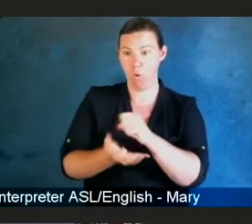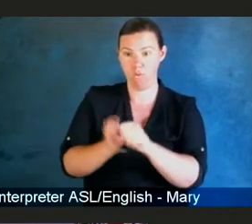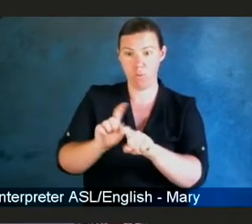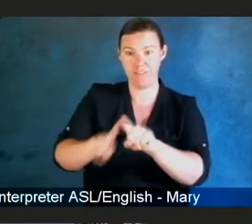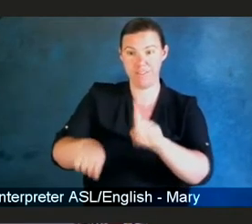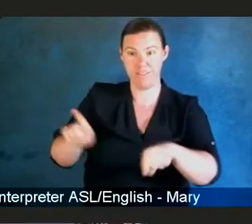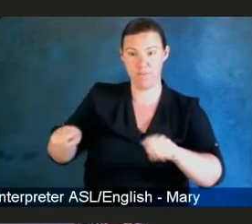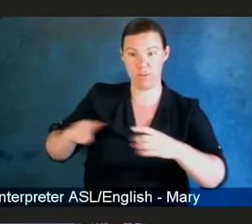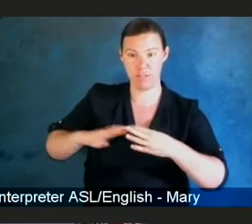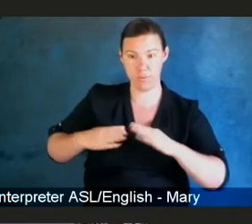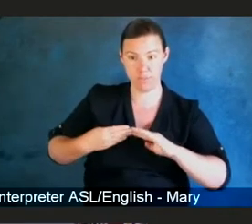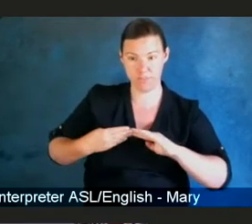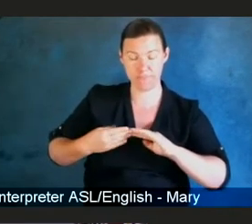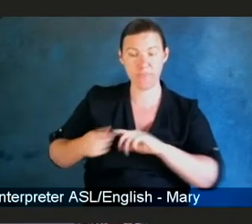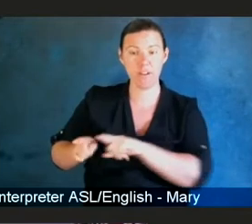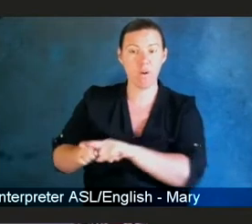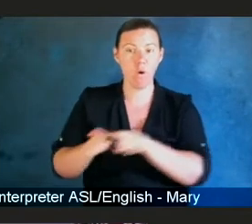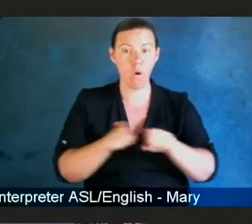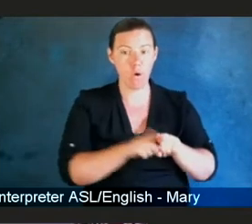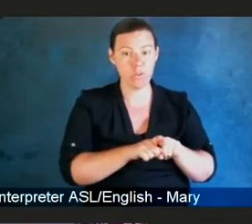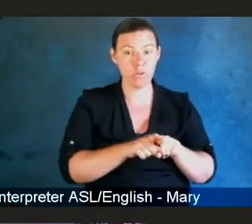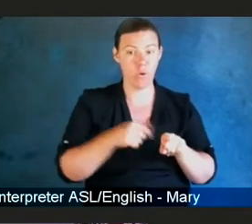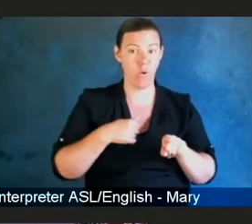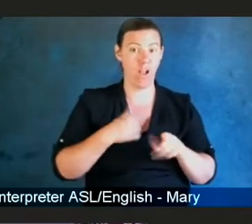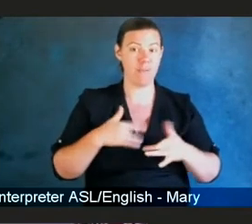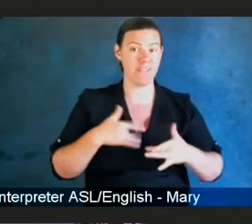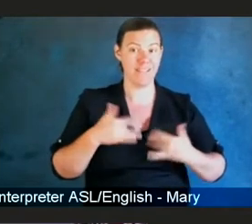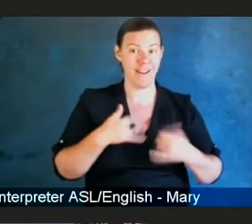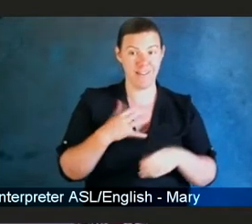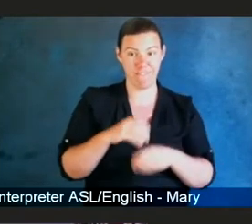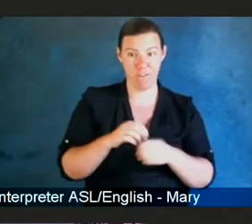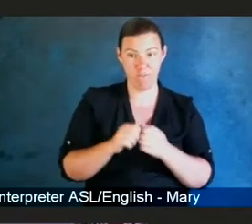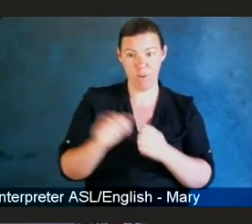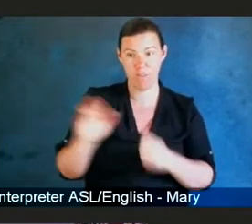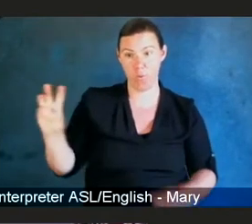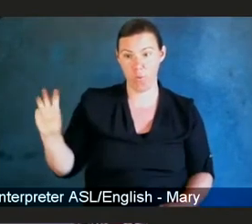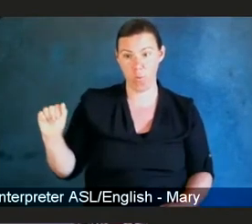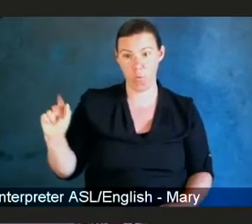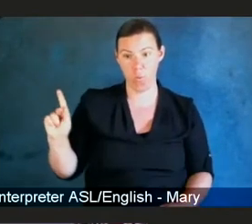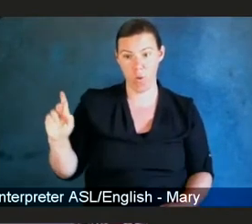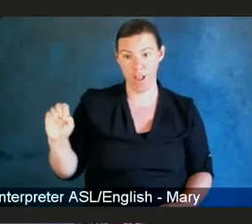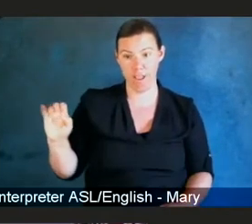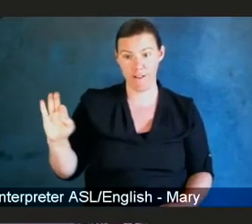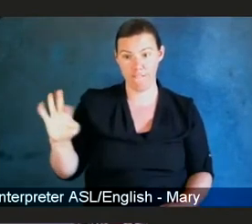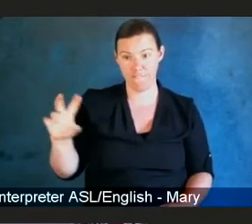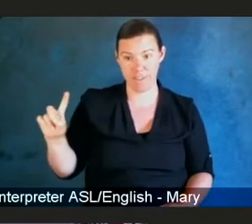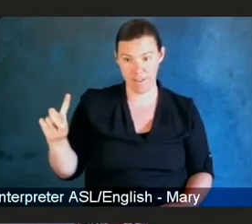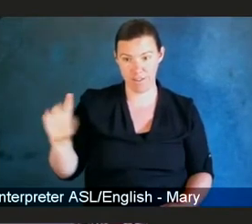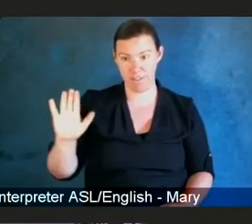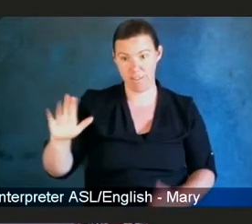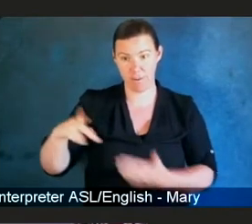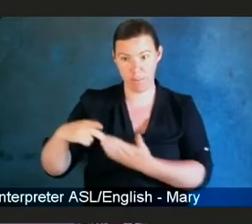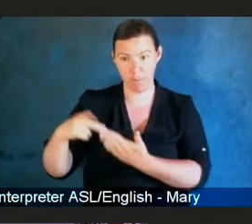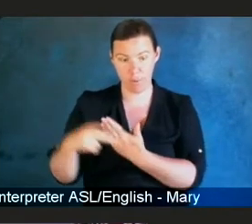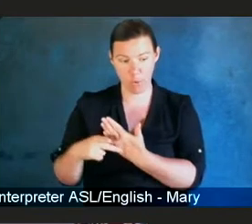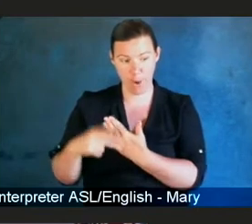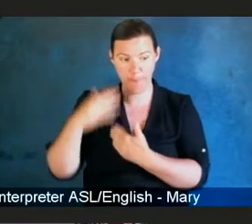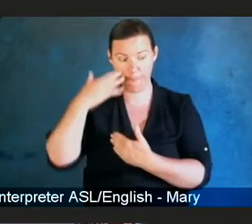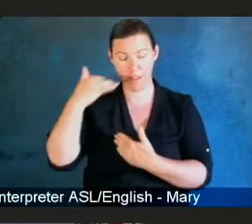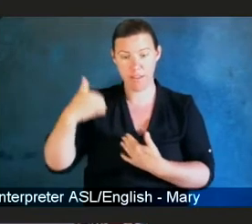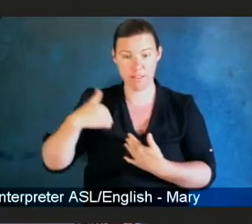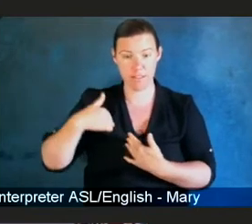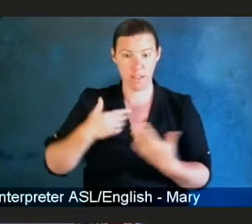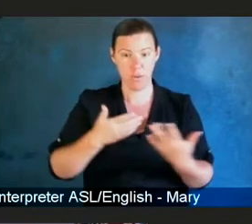community engagement program, because they were looking at how to get more minorities and others involved in our